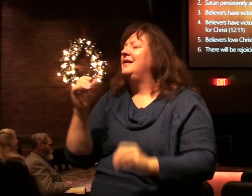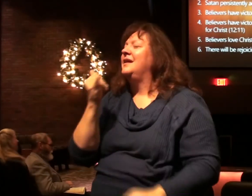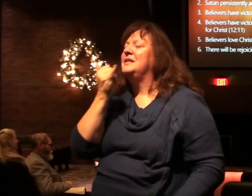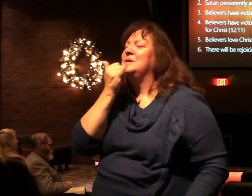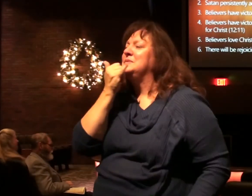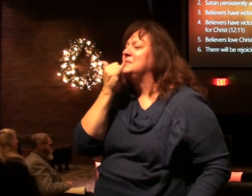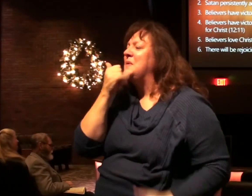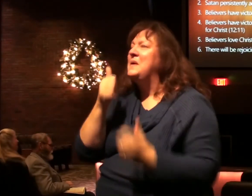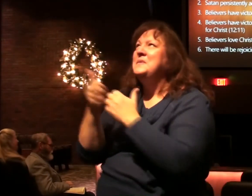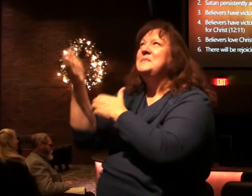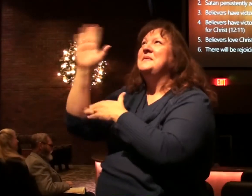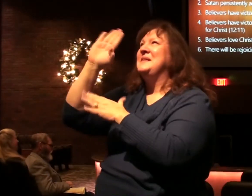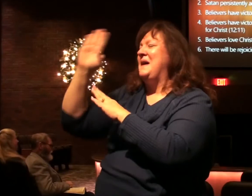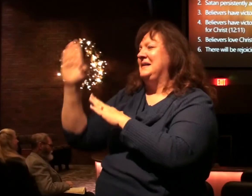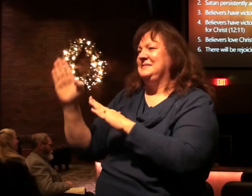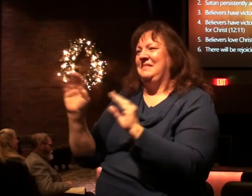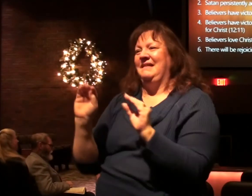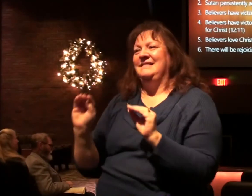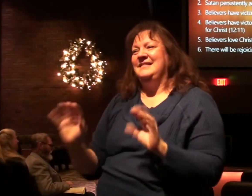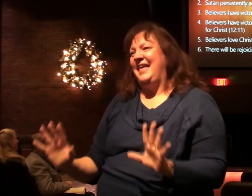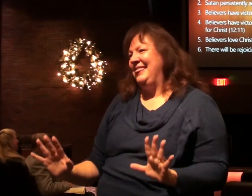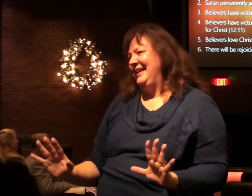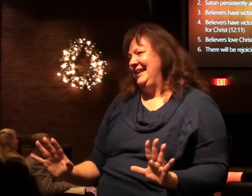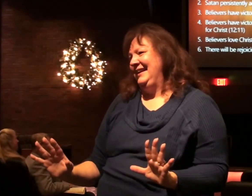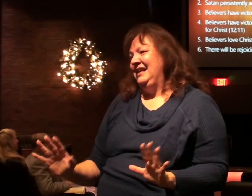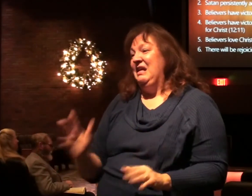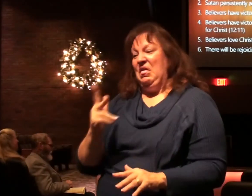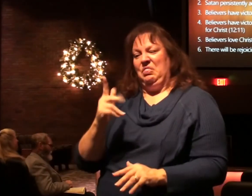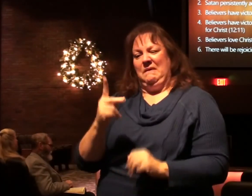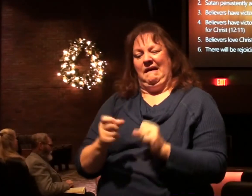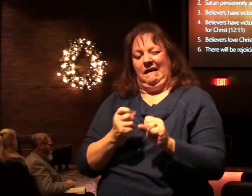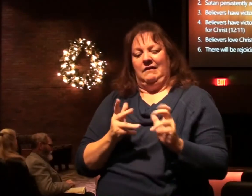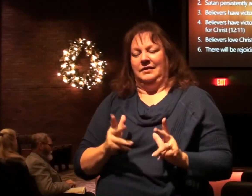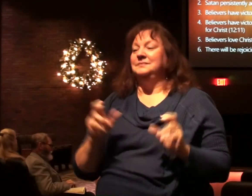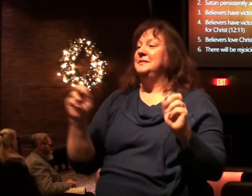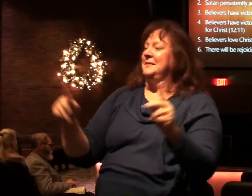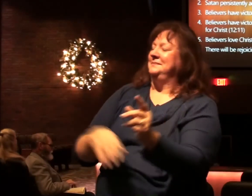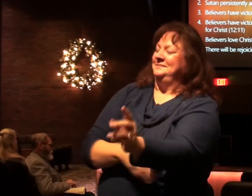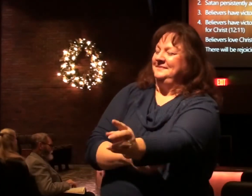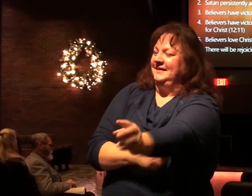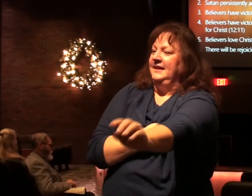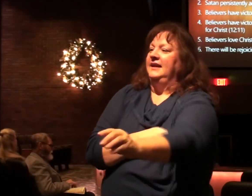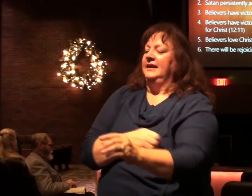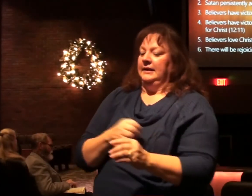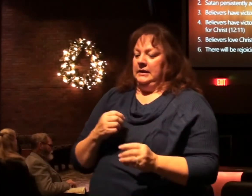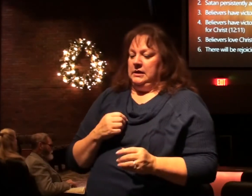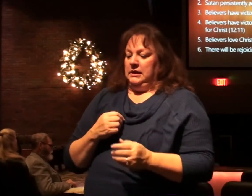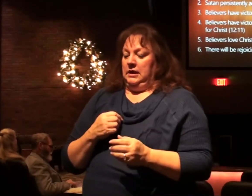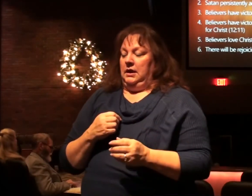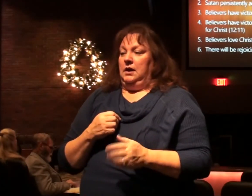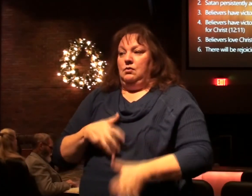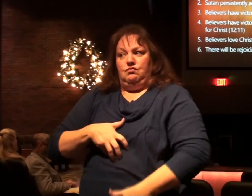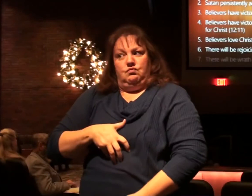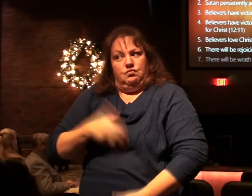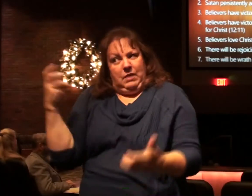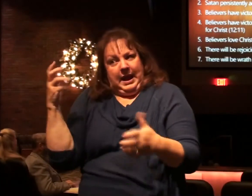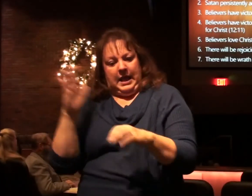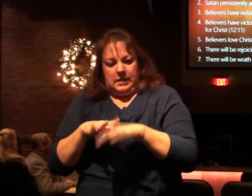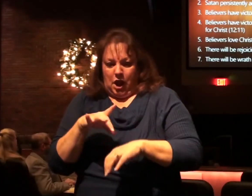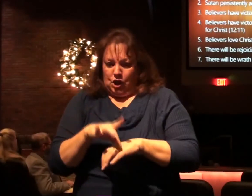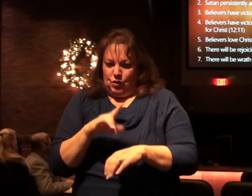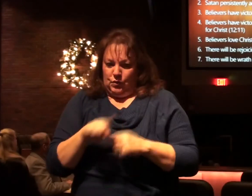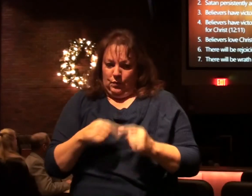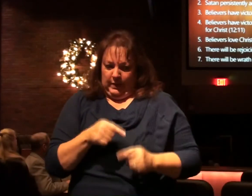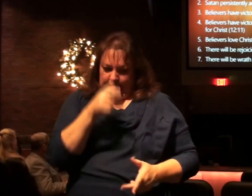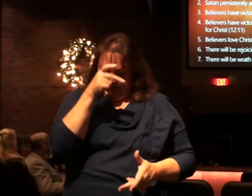goes wrong in God's plan. So three and a half years. All right. There will be wrath on earth when Satan is cast out.